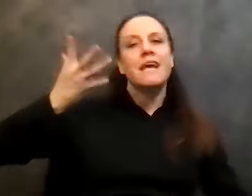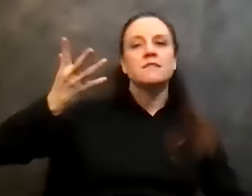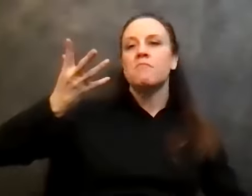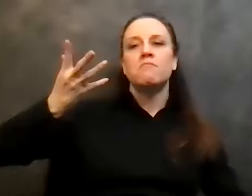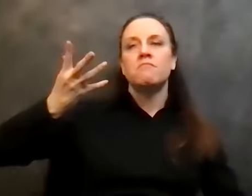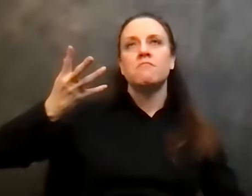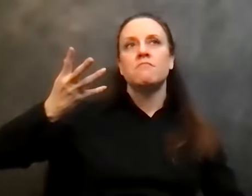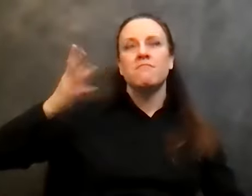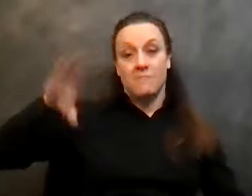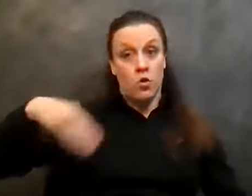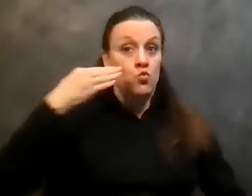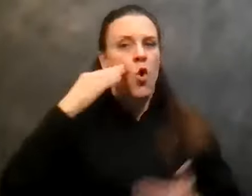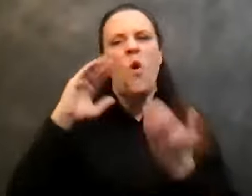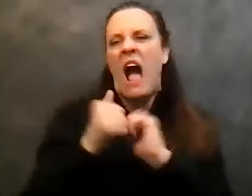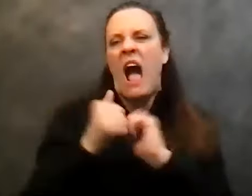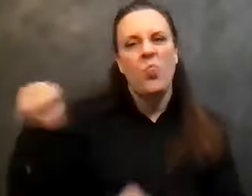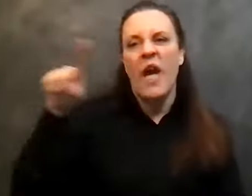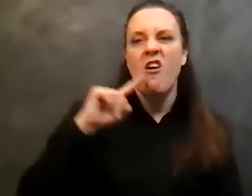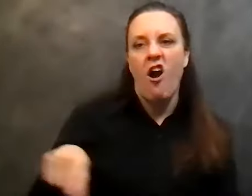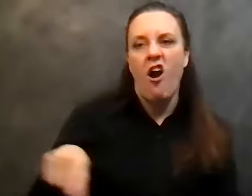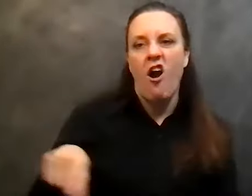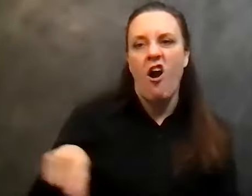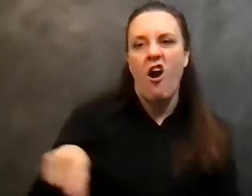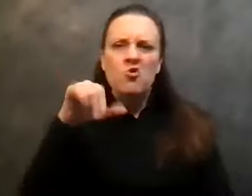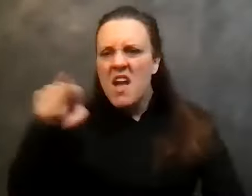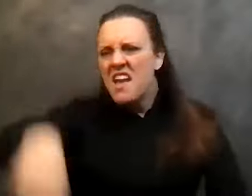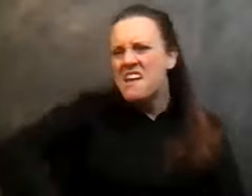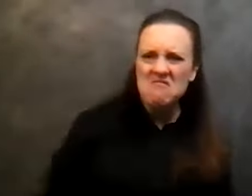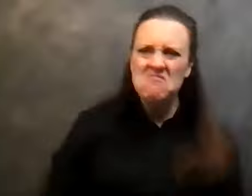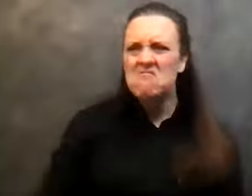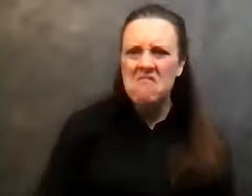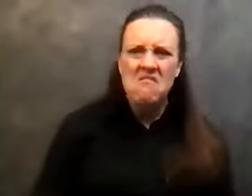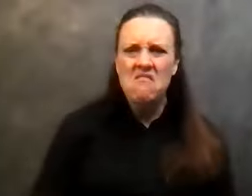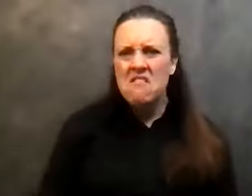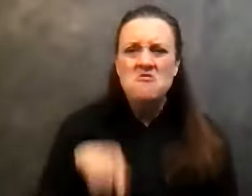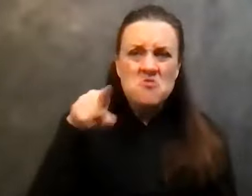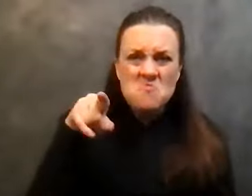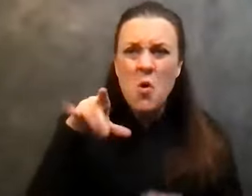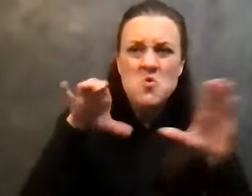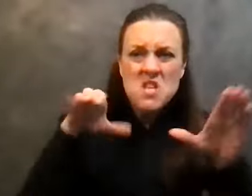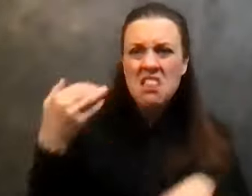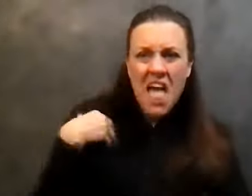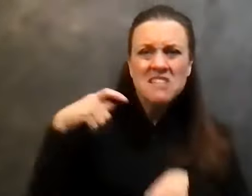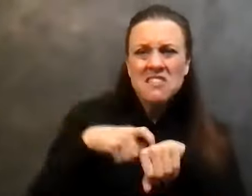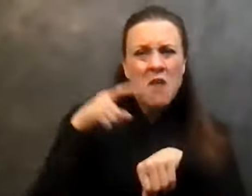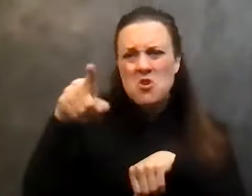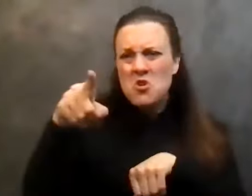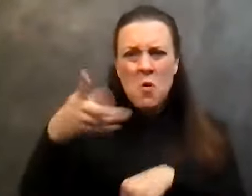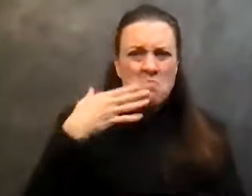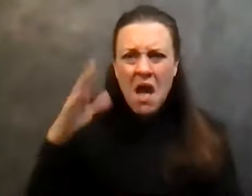you know how they are, you know, Chris, you know what you did last night, you know, don't tell me.